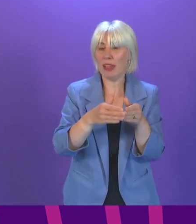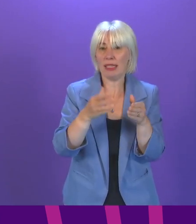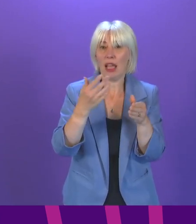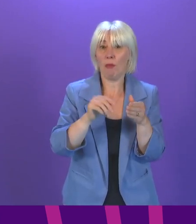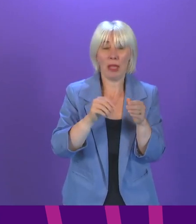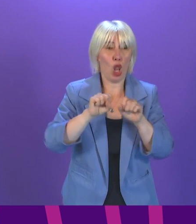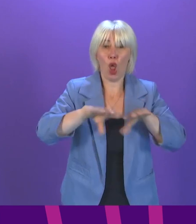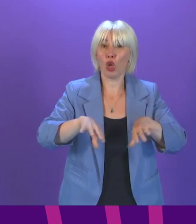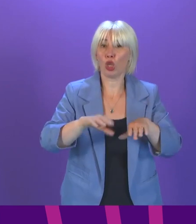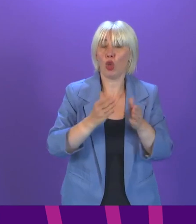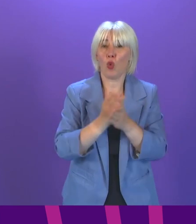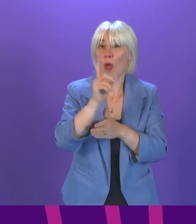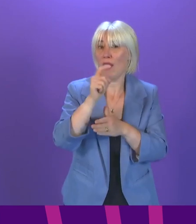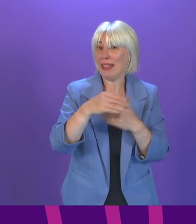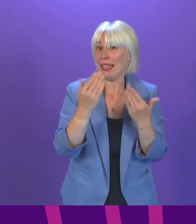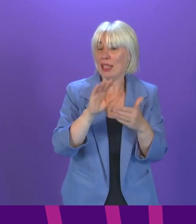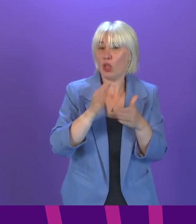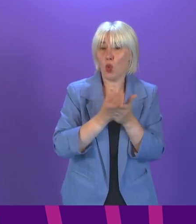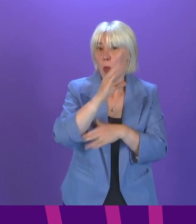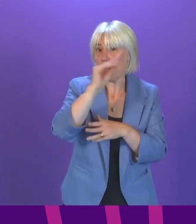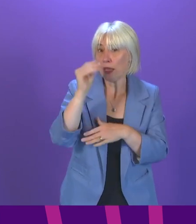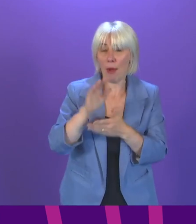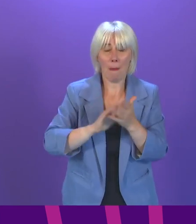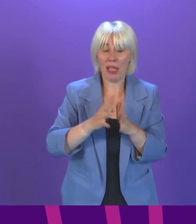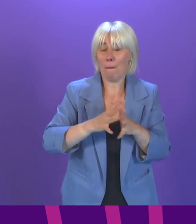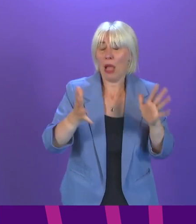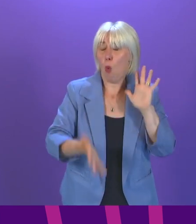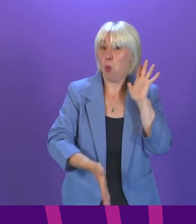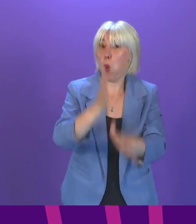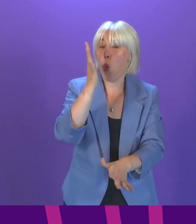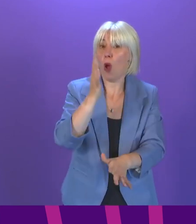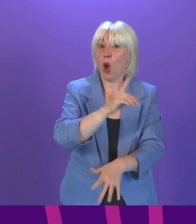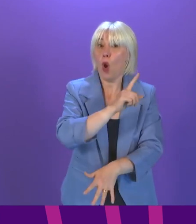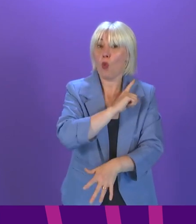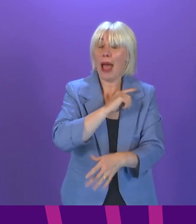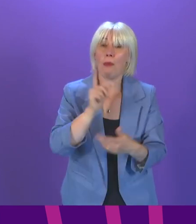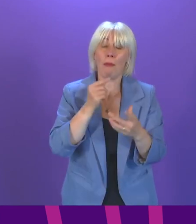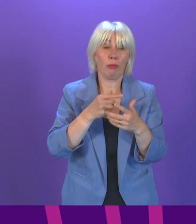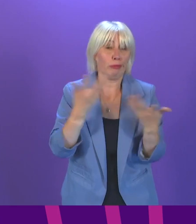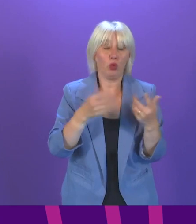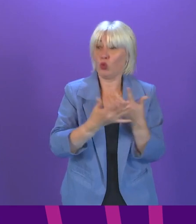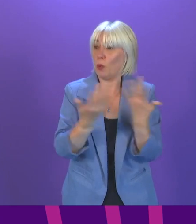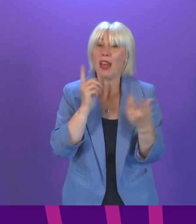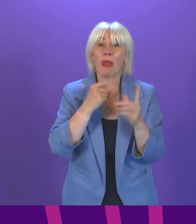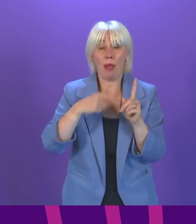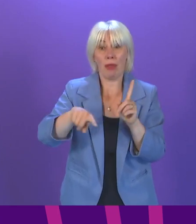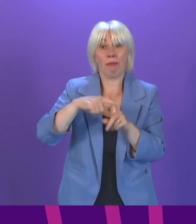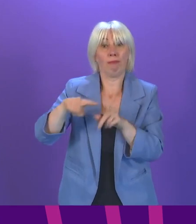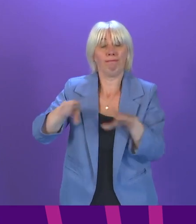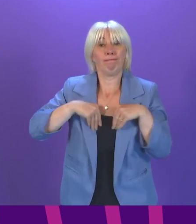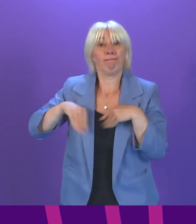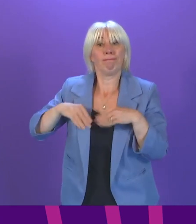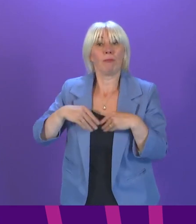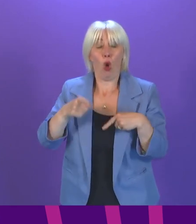over 11 days at the height of the summer season, causing massive disruption, primarily due to positive COVID-19 tests among CalMAC crew members.